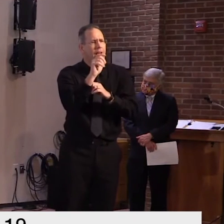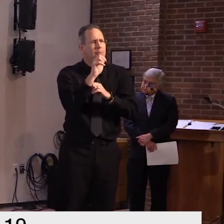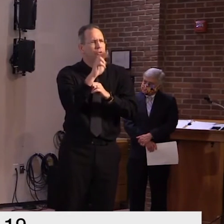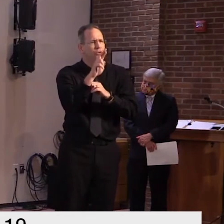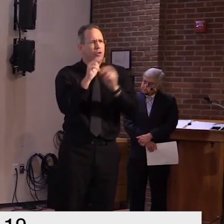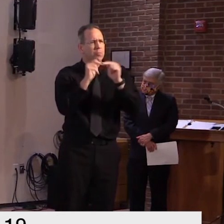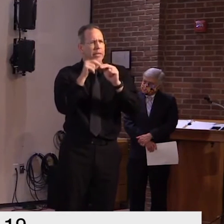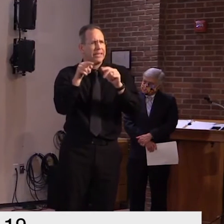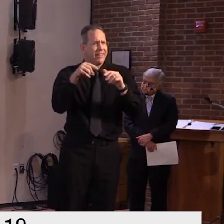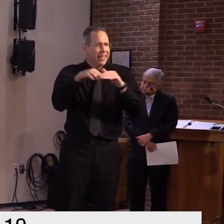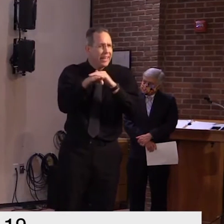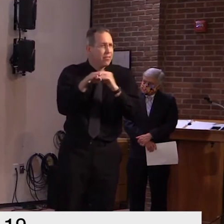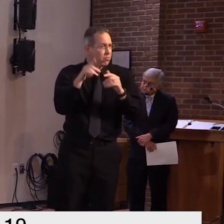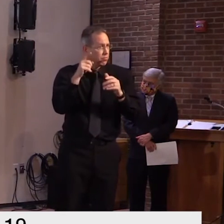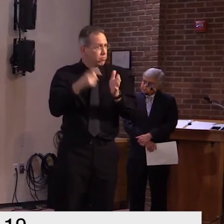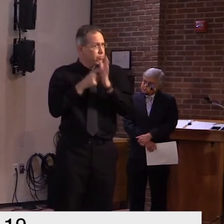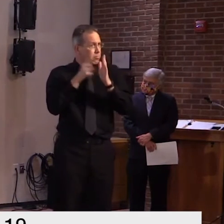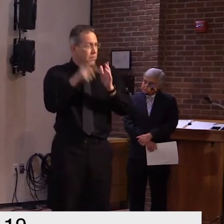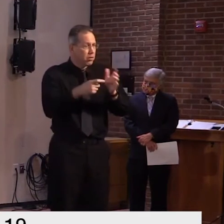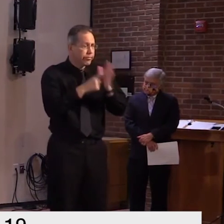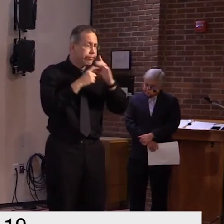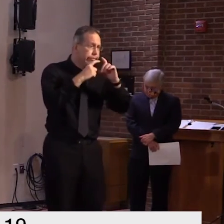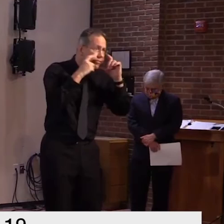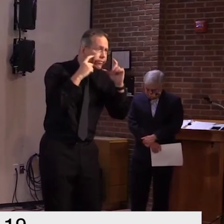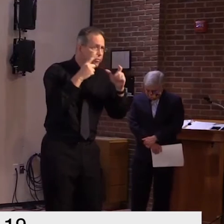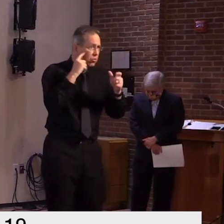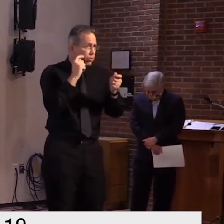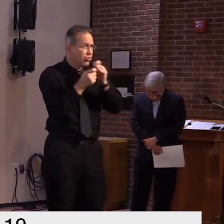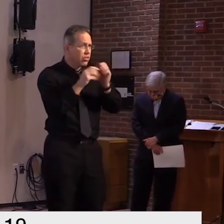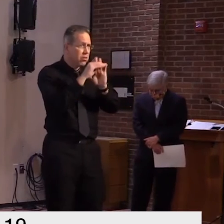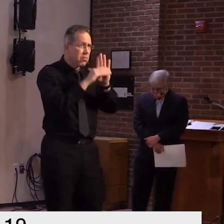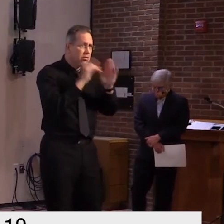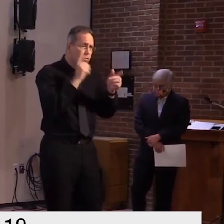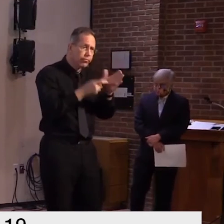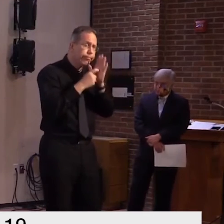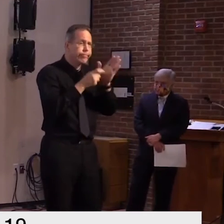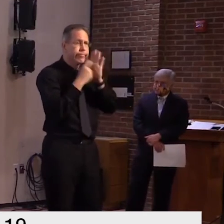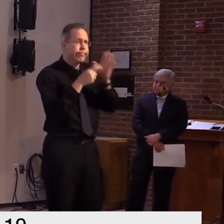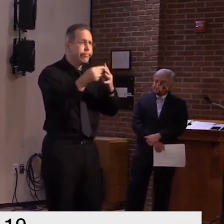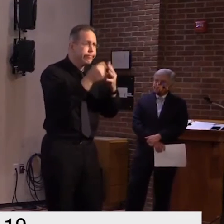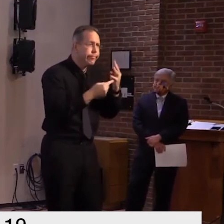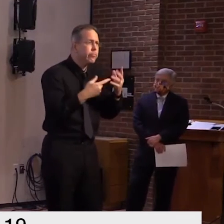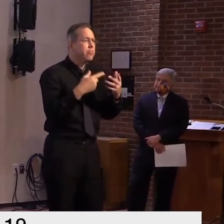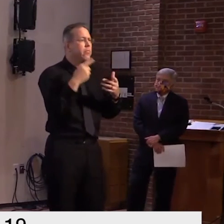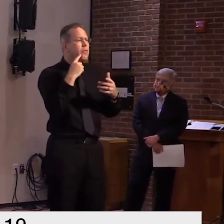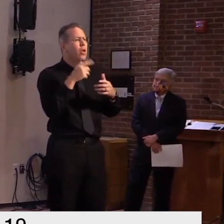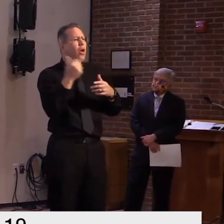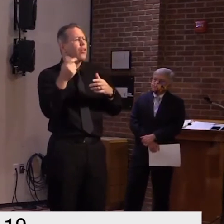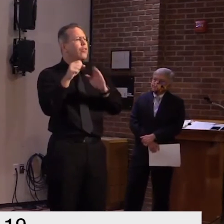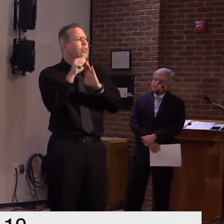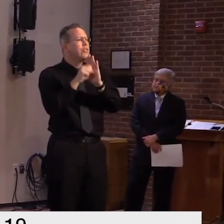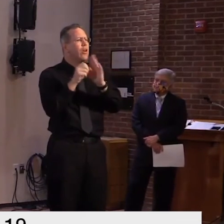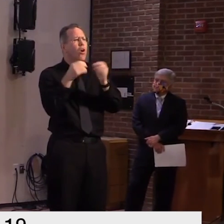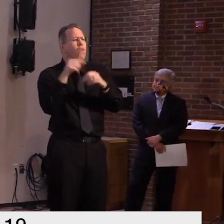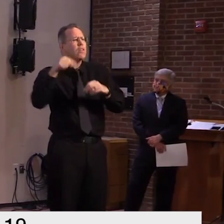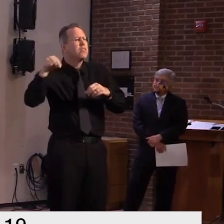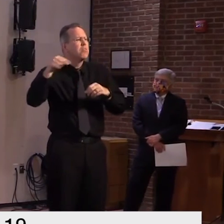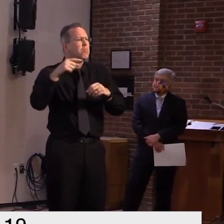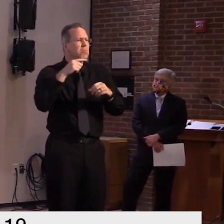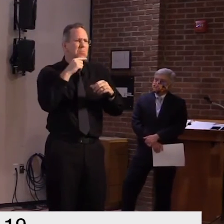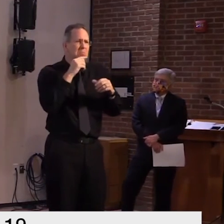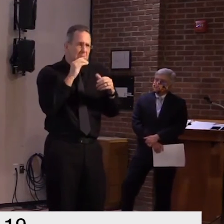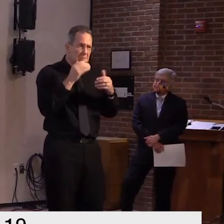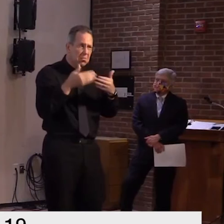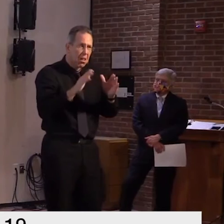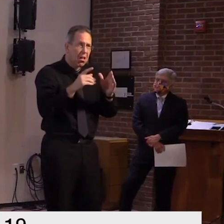undertaken and are there other state employees and members of the public in jeopardy going into other state facilities in